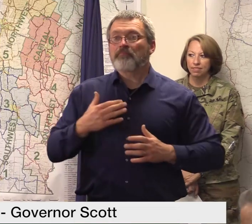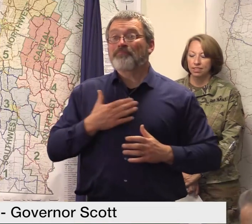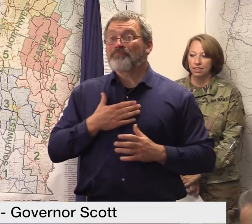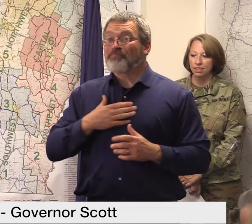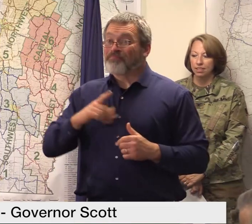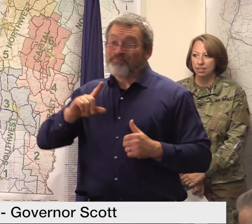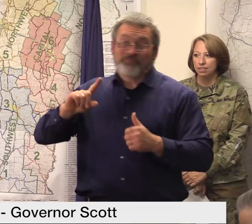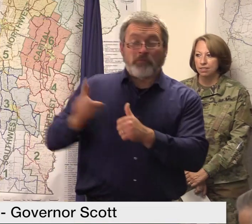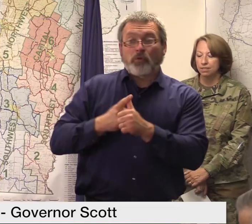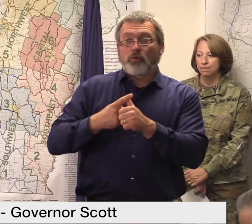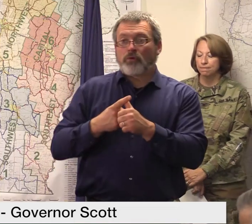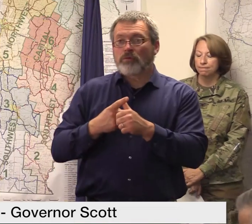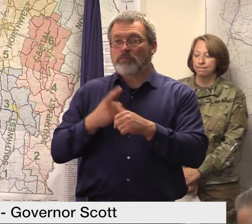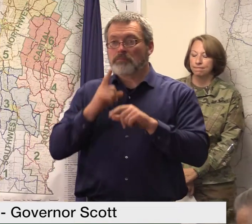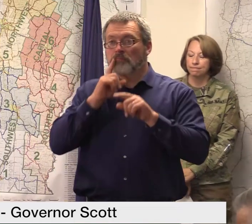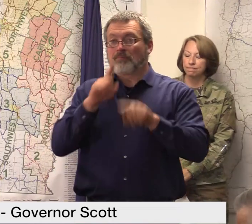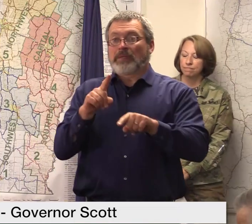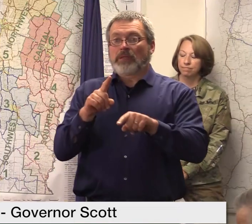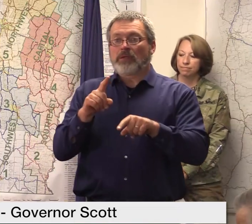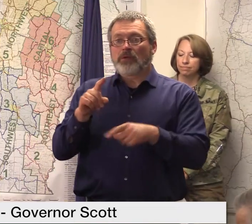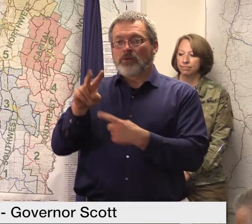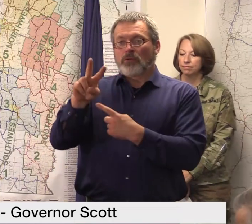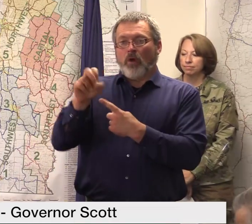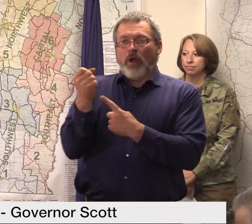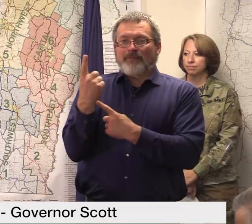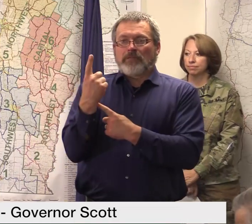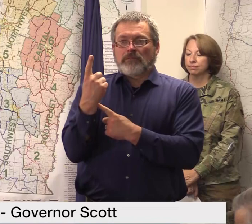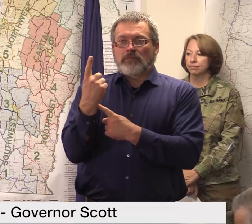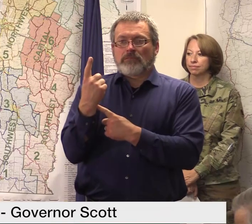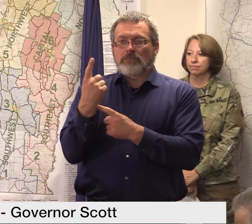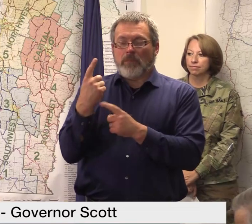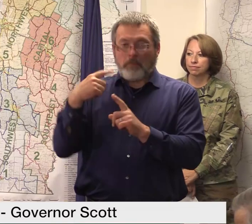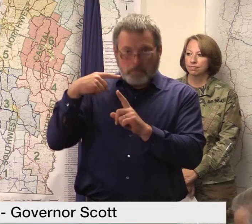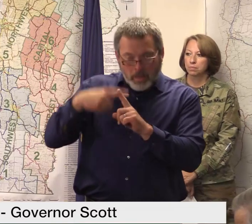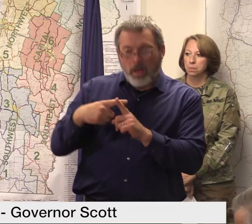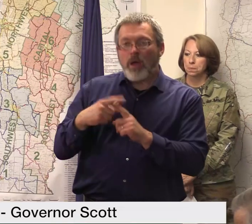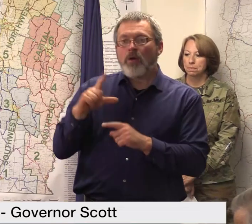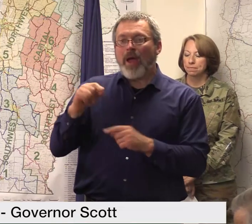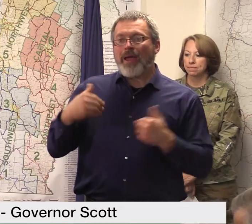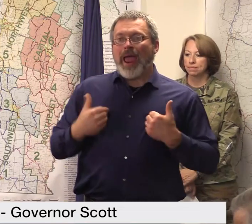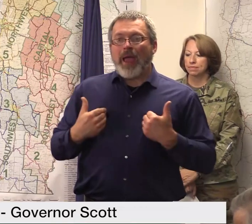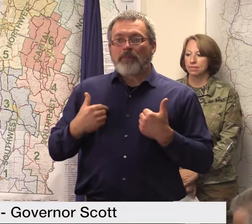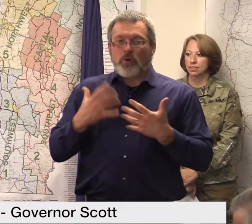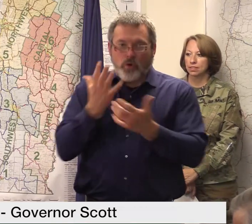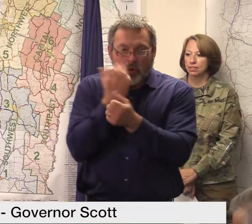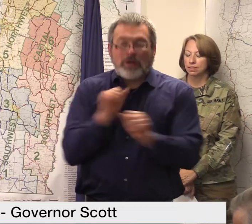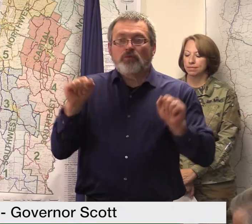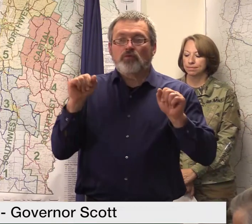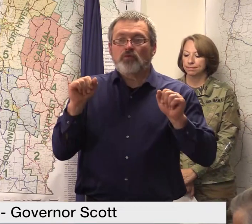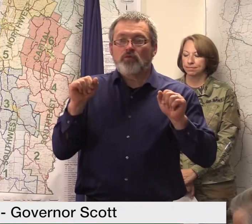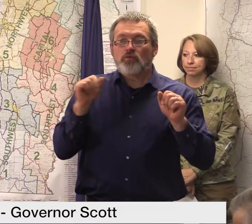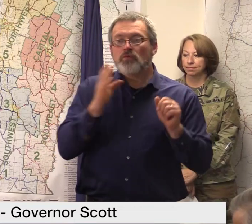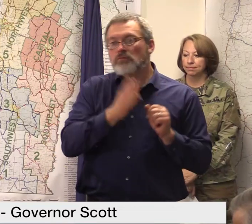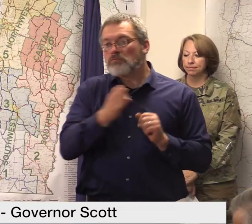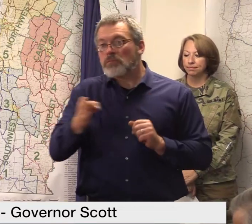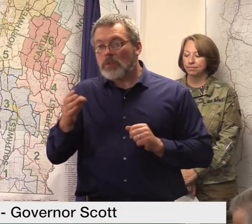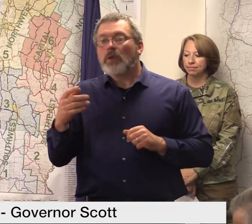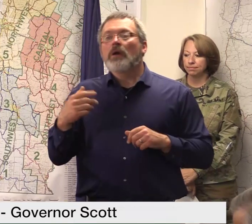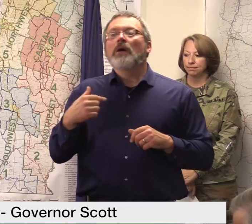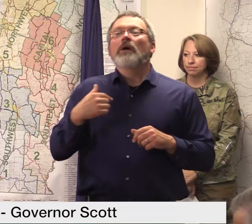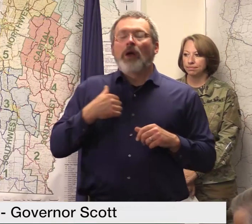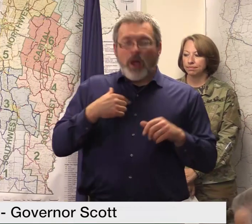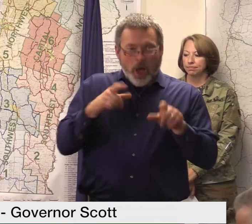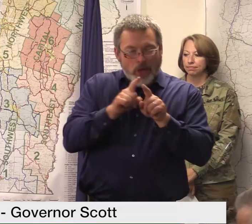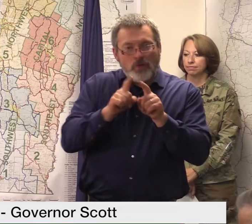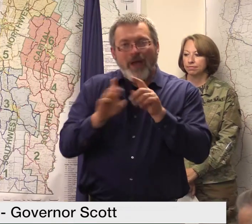and 20 animals rescued plus 127 people evacuated by our urban search and rescue teams there